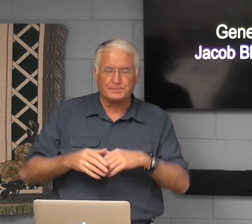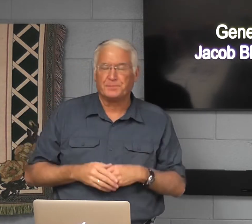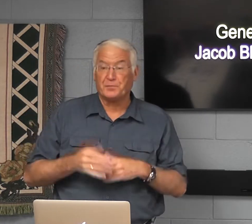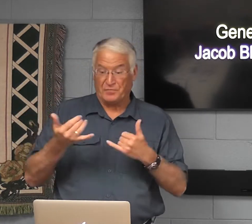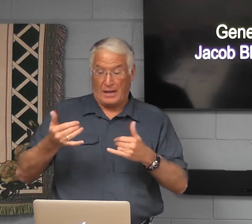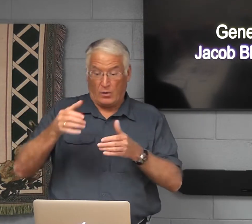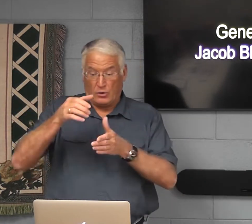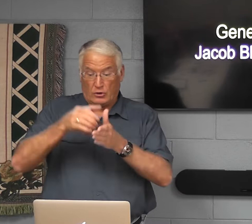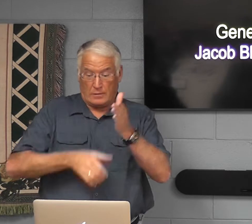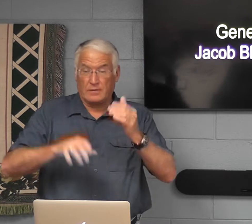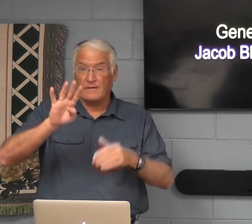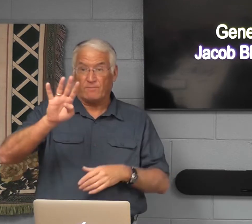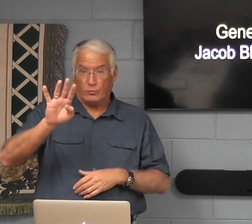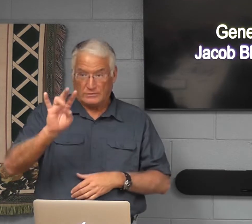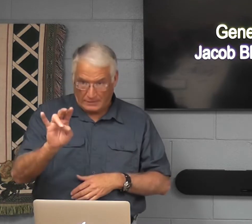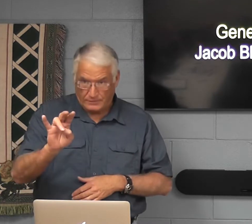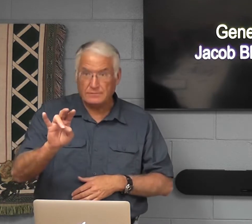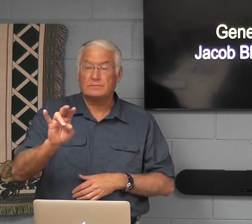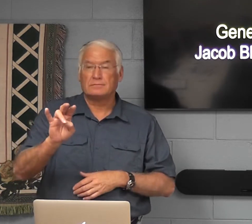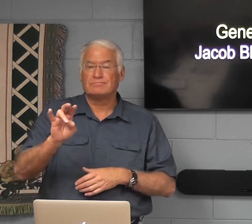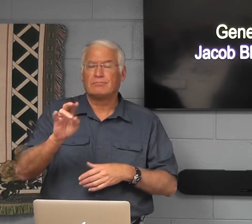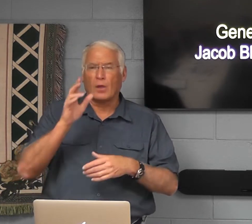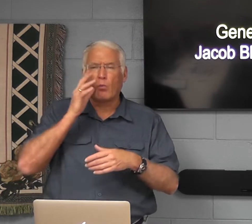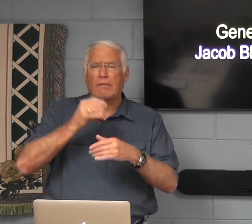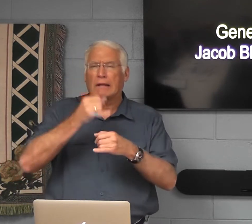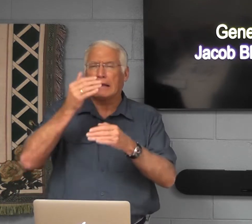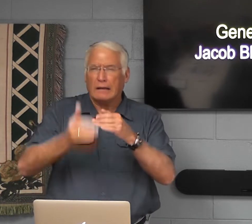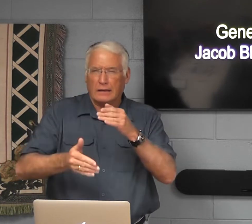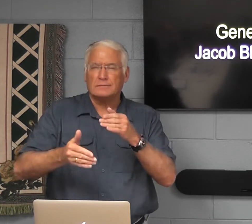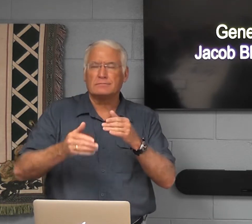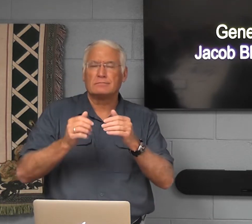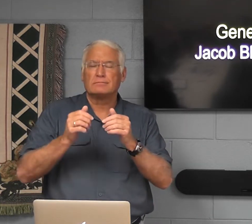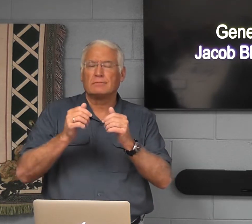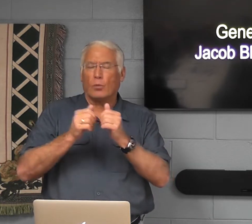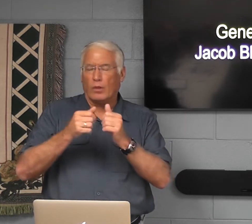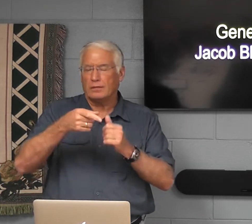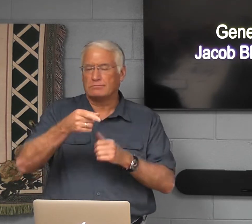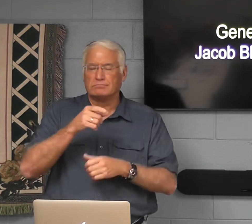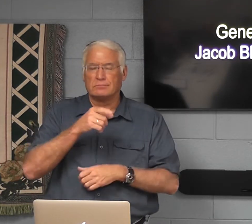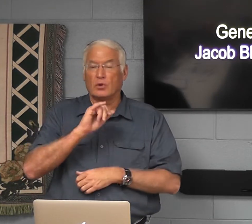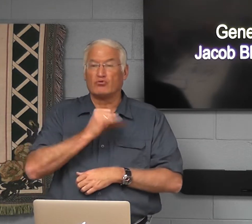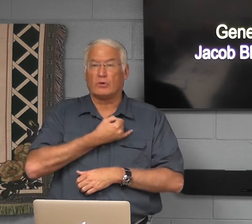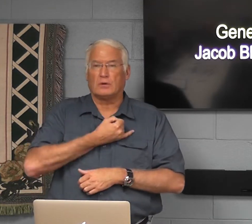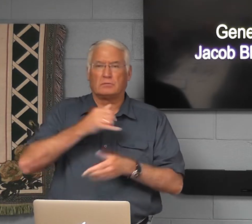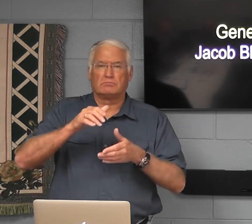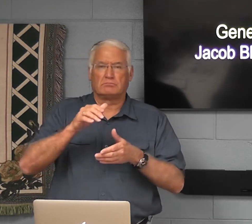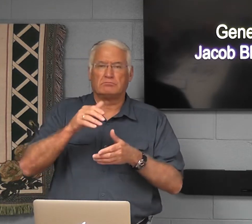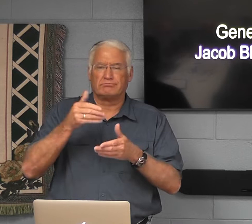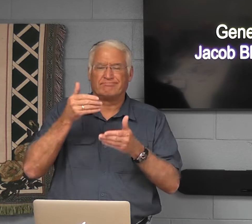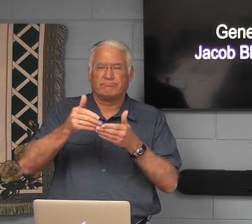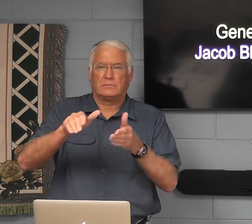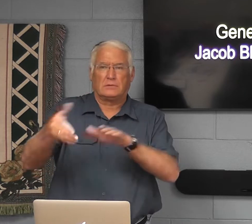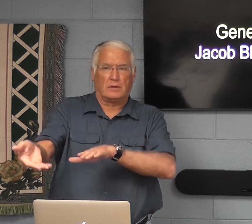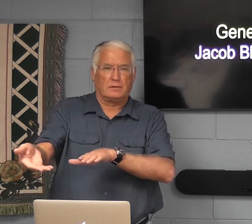so now chapter 47 will be the last about Jacob,